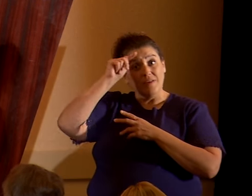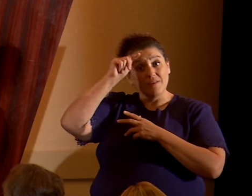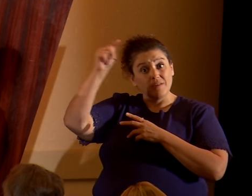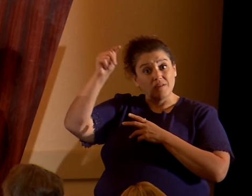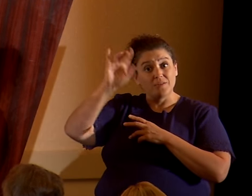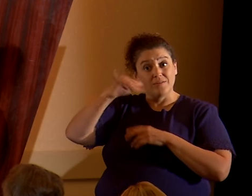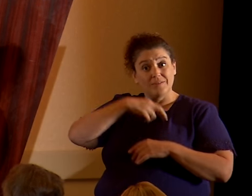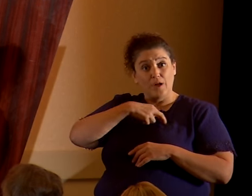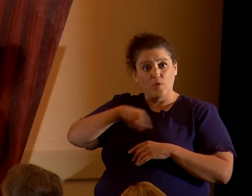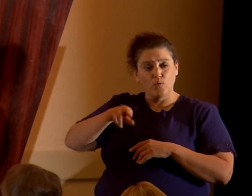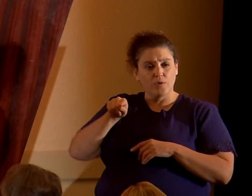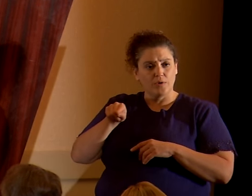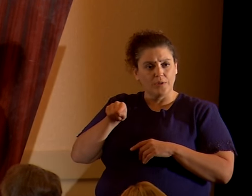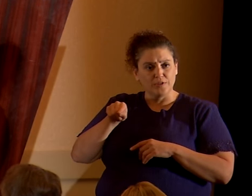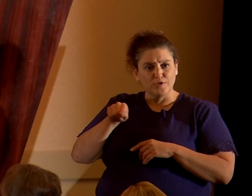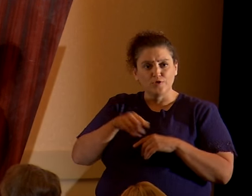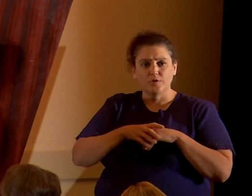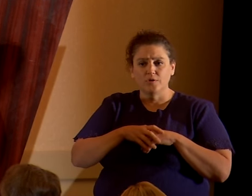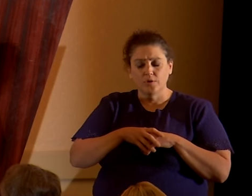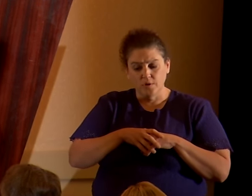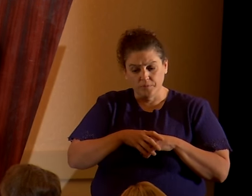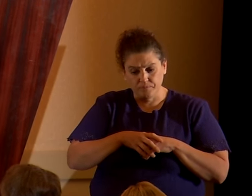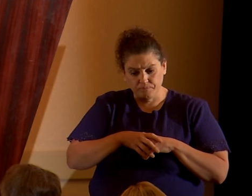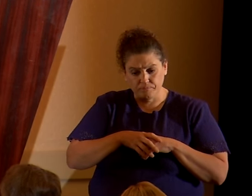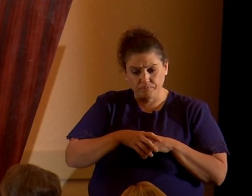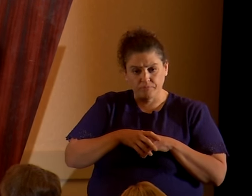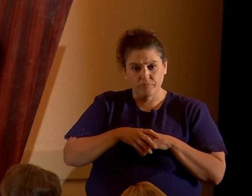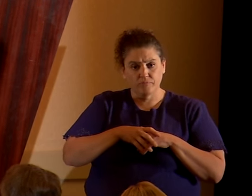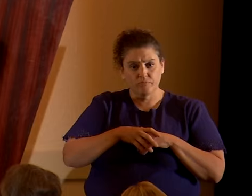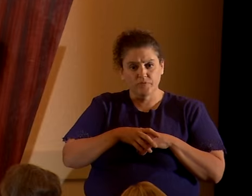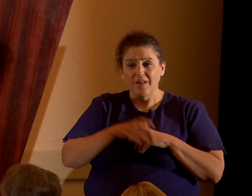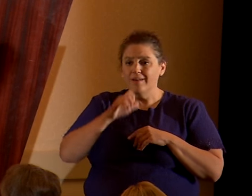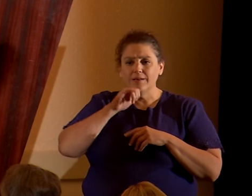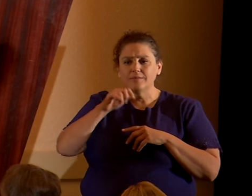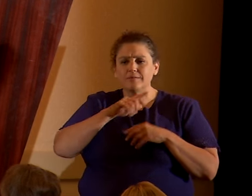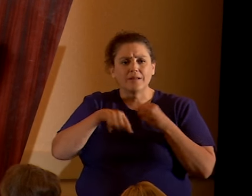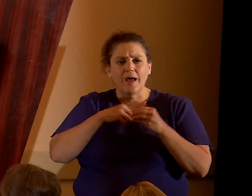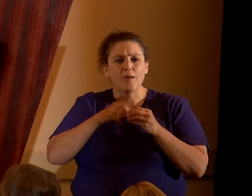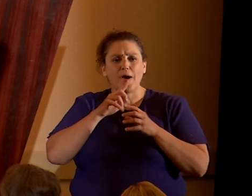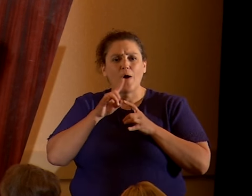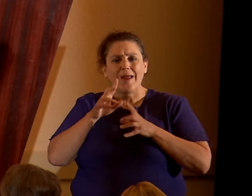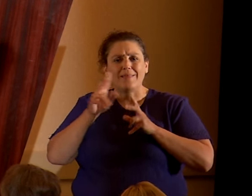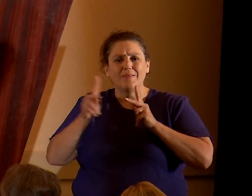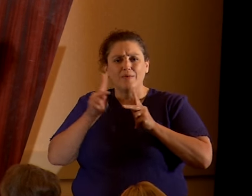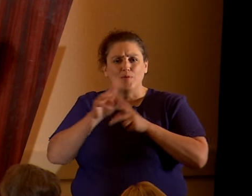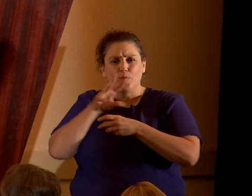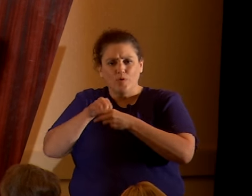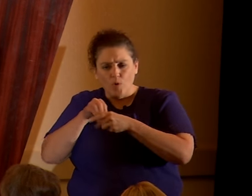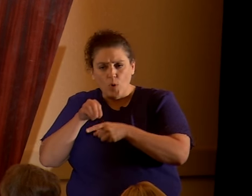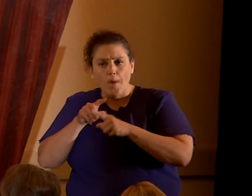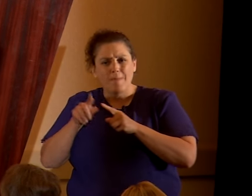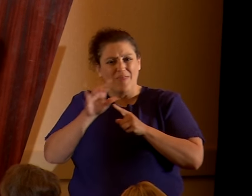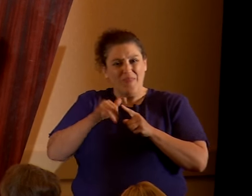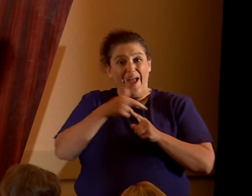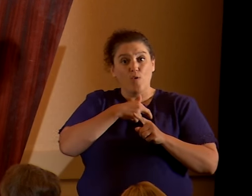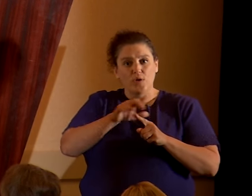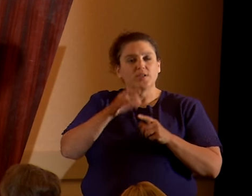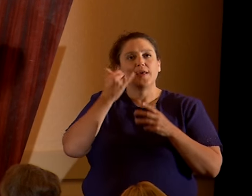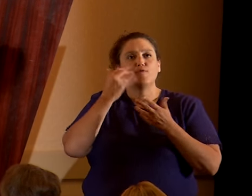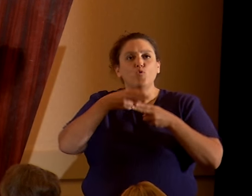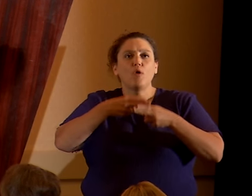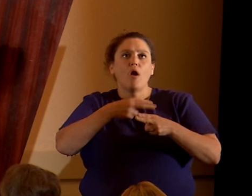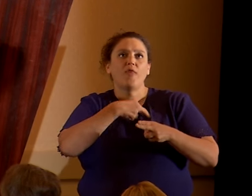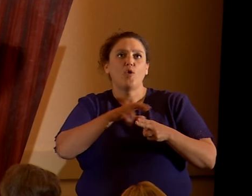different, is it not equivalent to hatred of people who hold this? Why religion, and especially the religion of peace, and I'm using this term